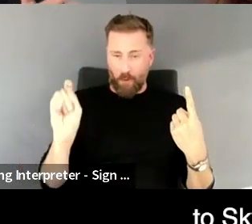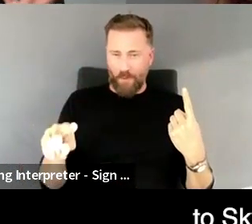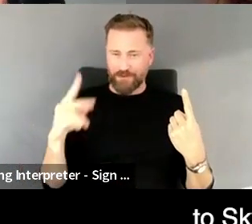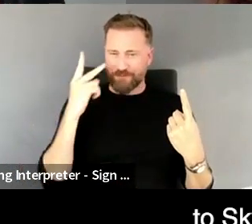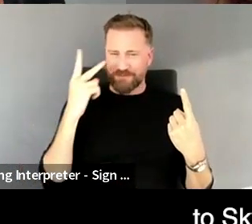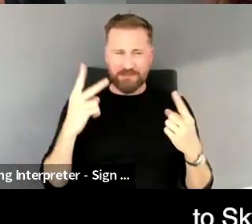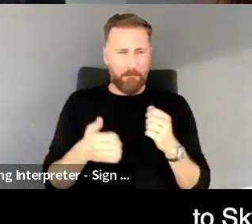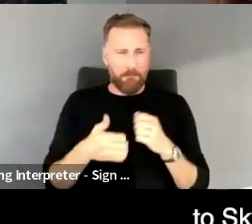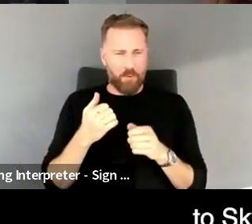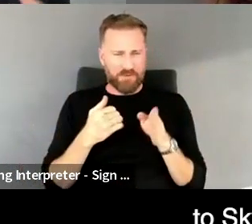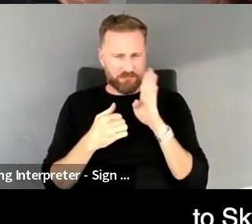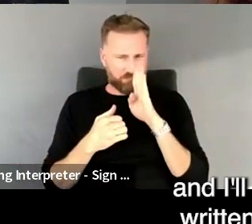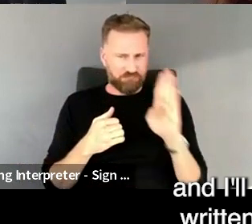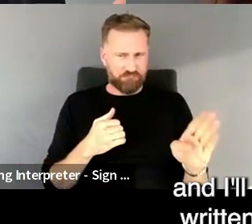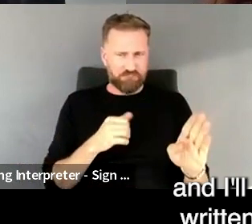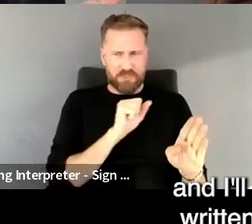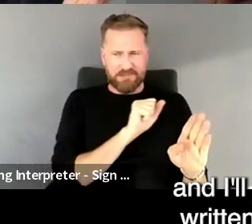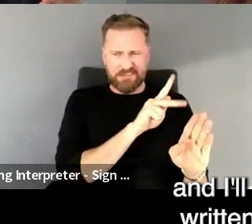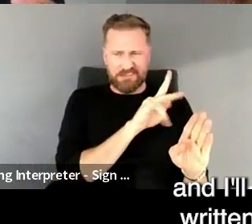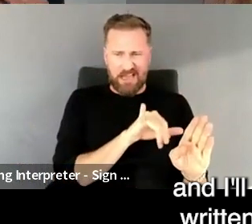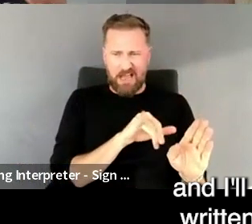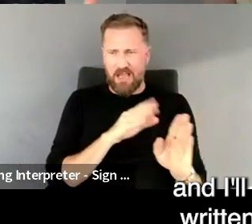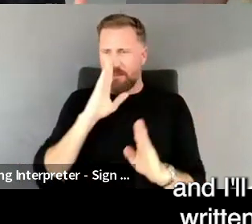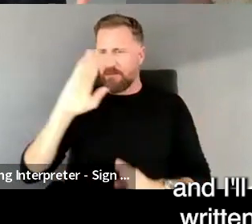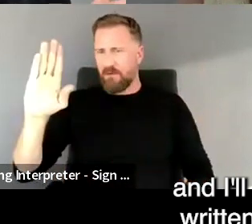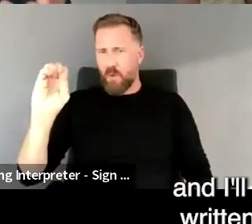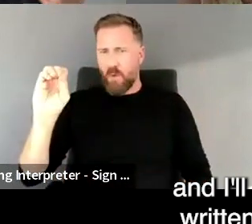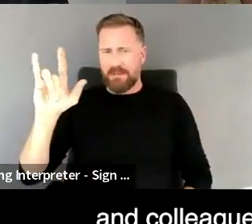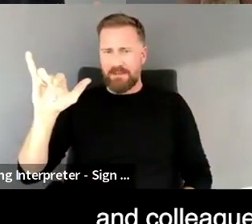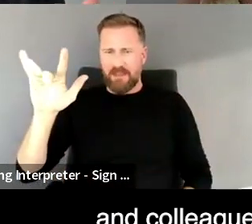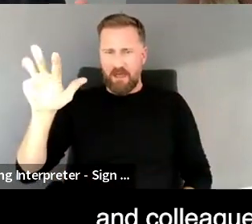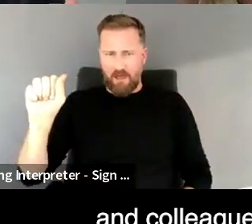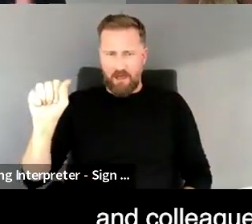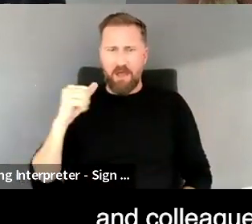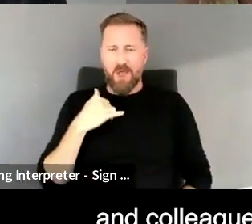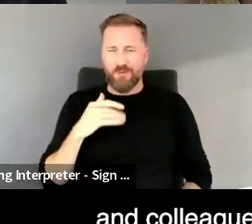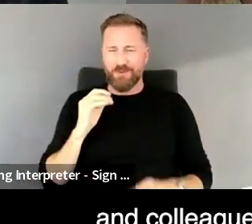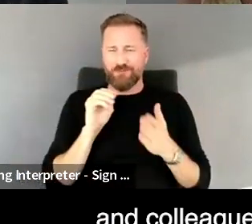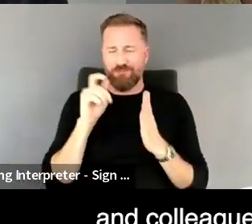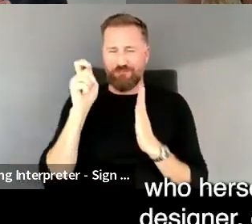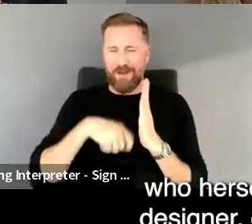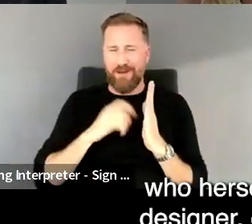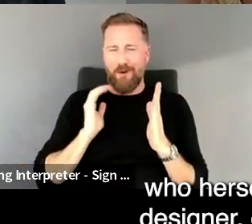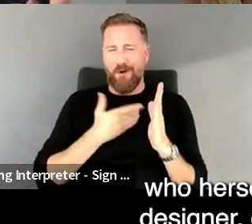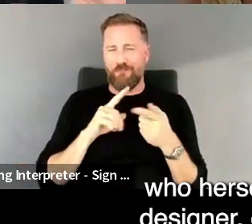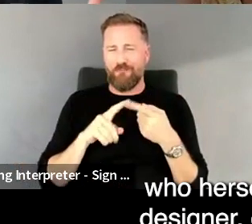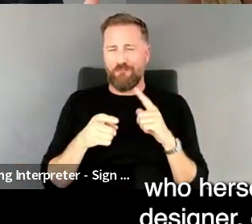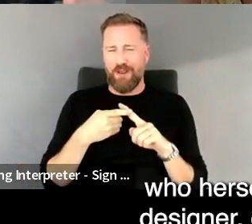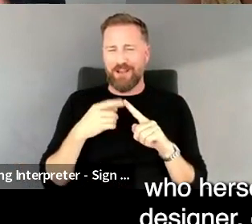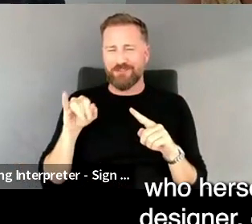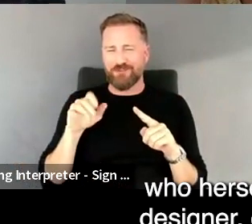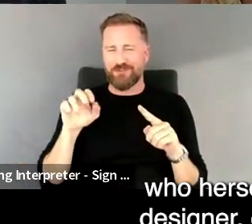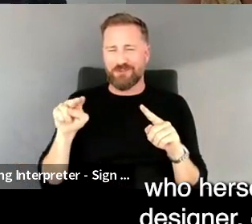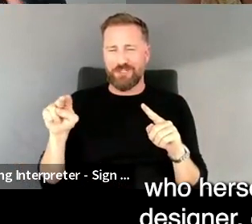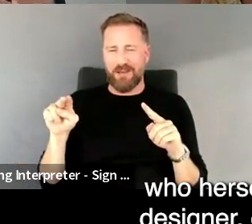to Sky and Olivia, um, and I'll just say it was written by our friend and colleague, Jen White Johnson, who herself